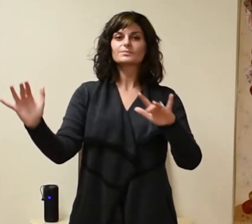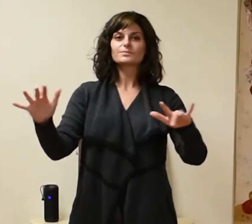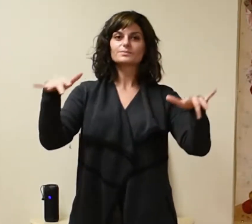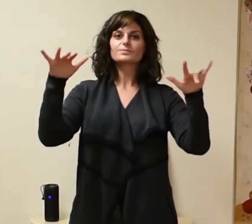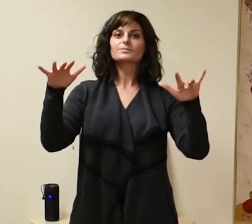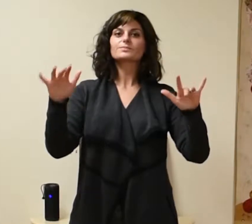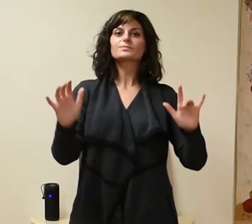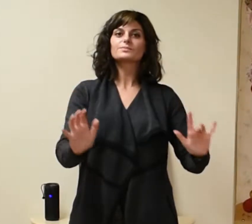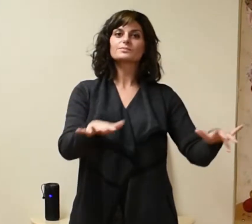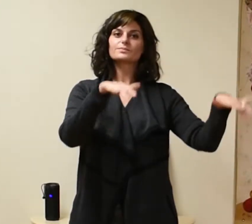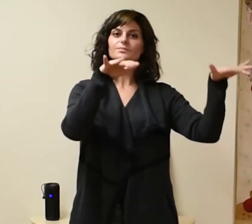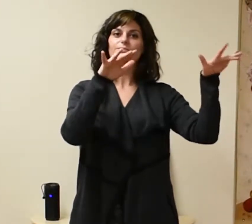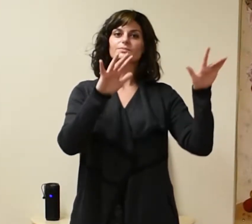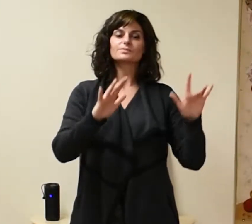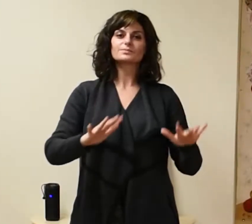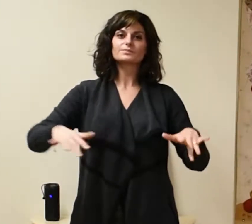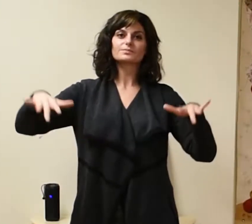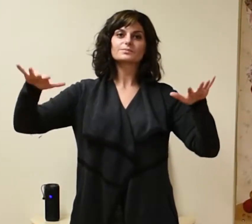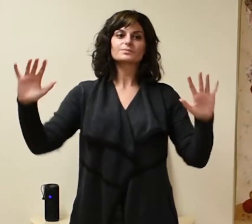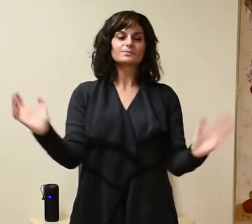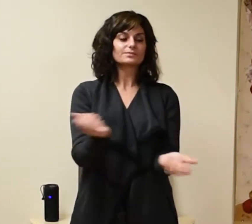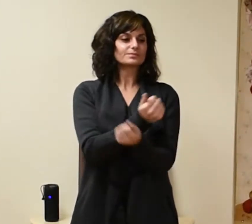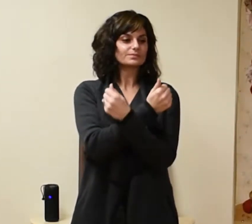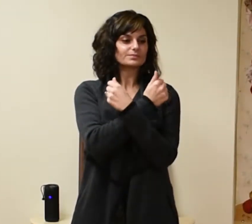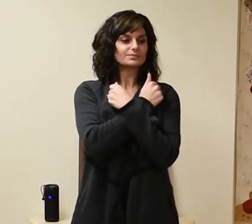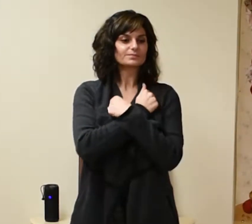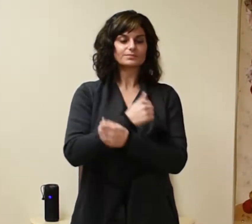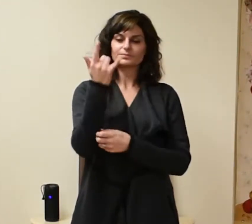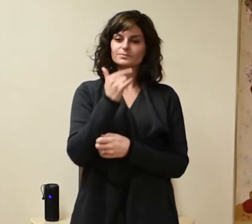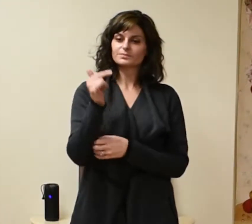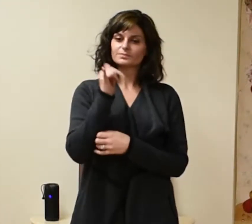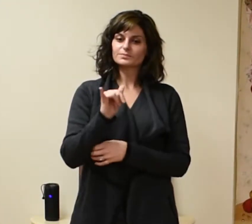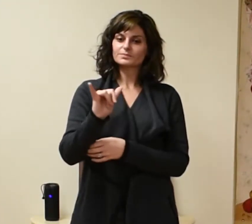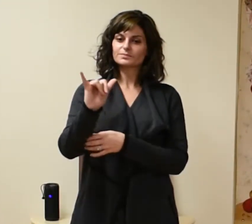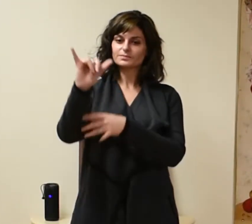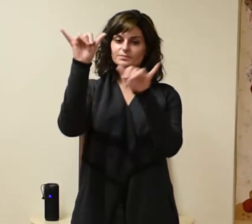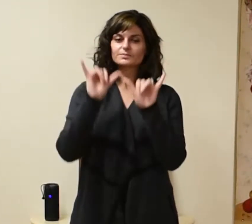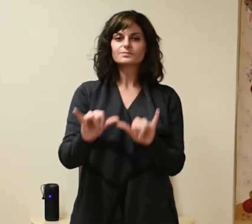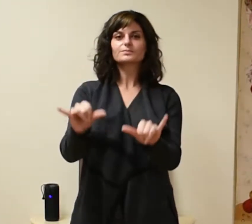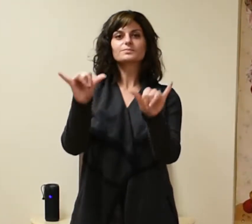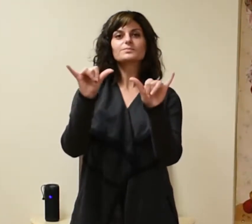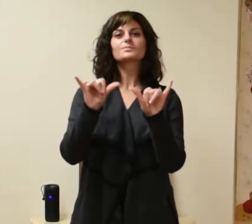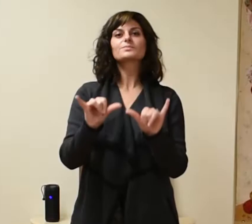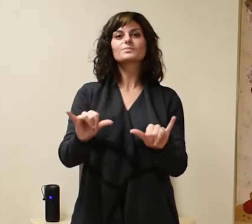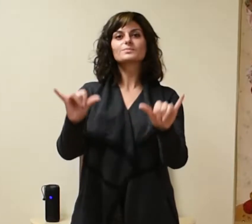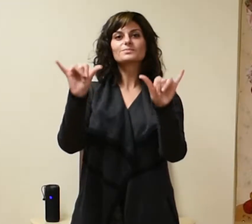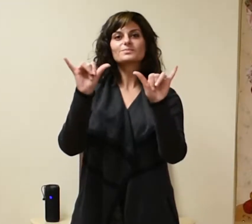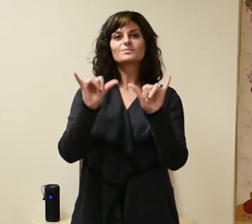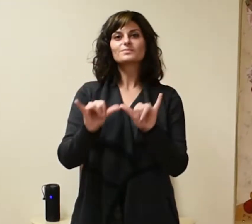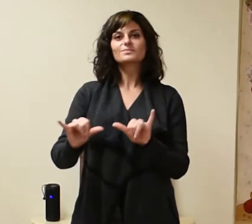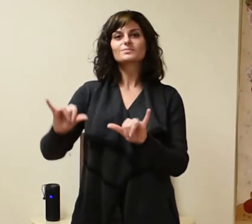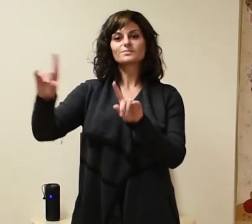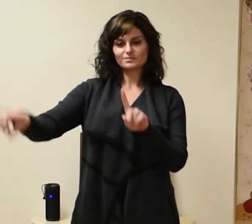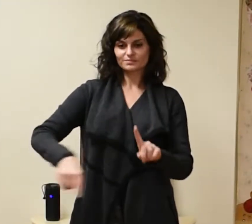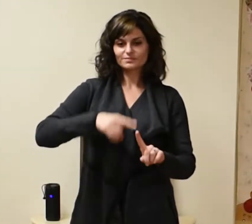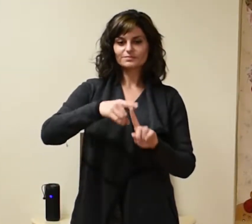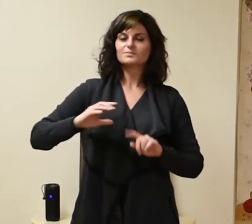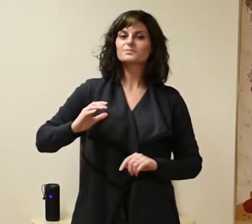Love everlasting remains, when our days are done.